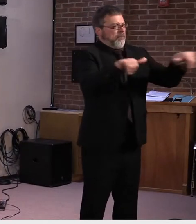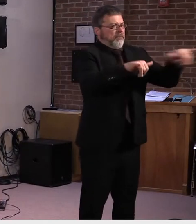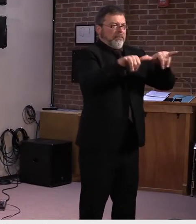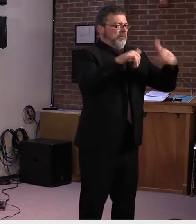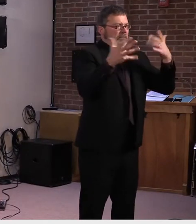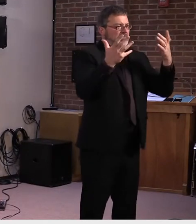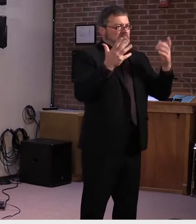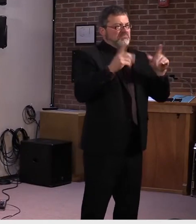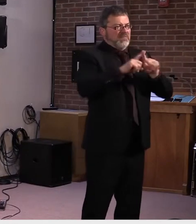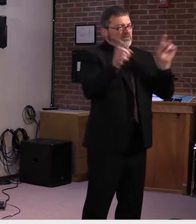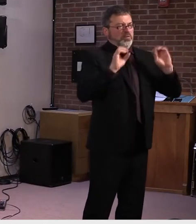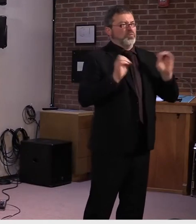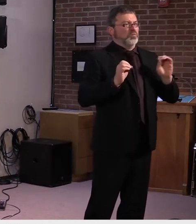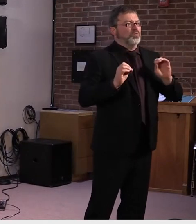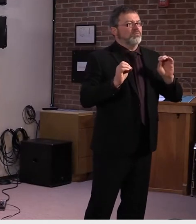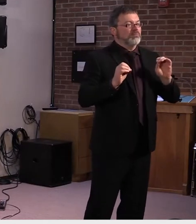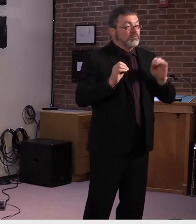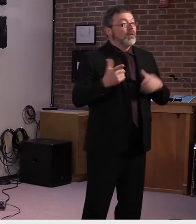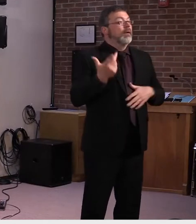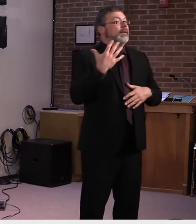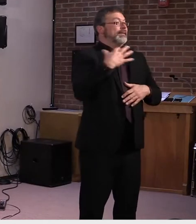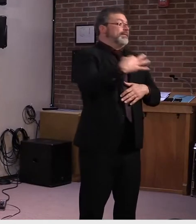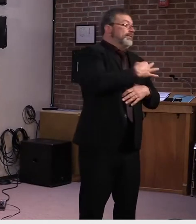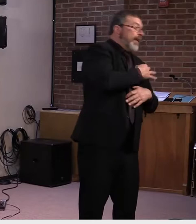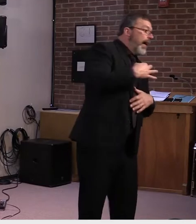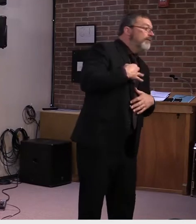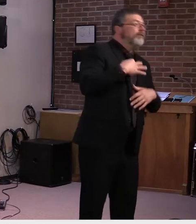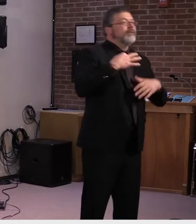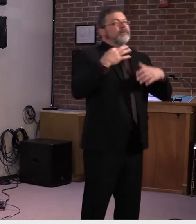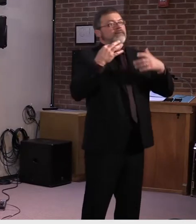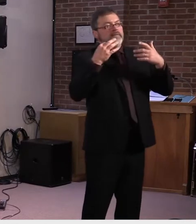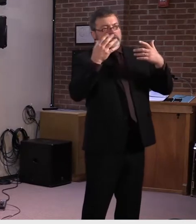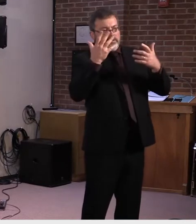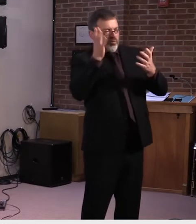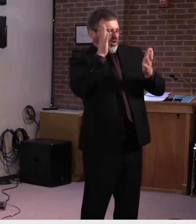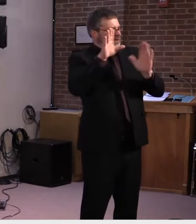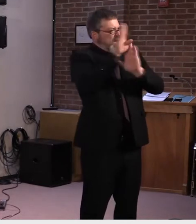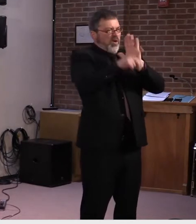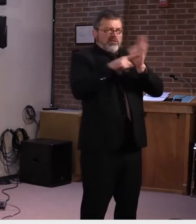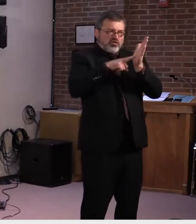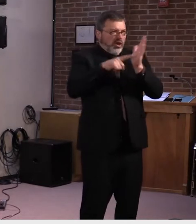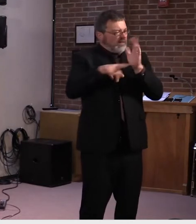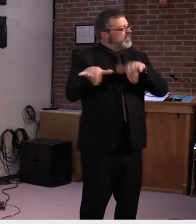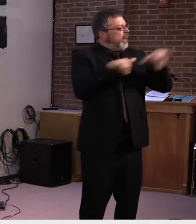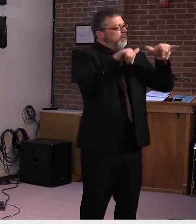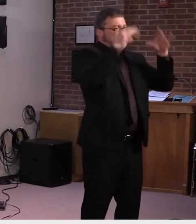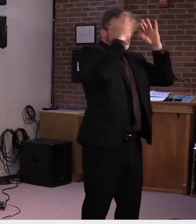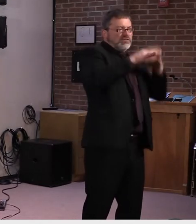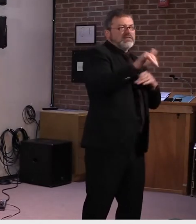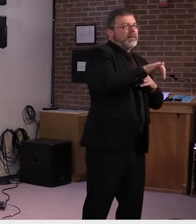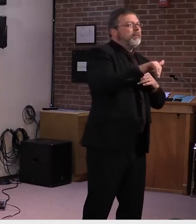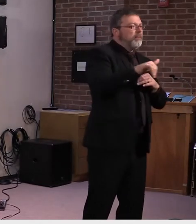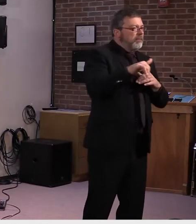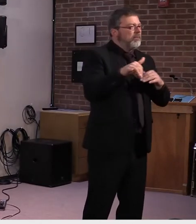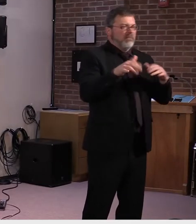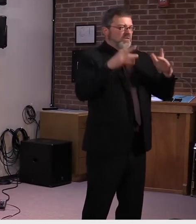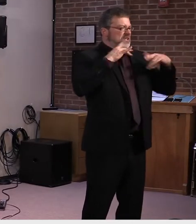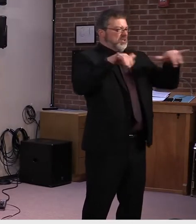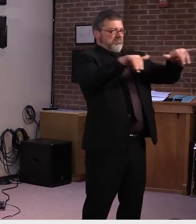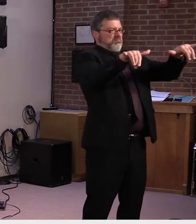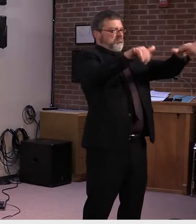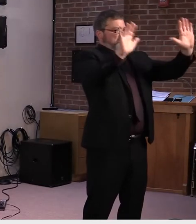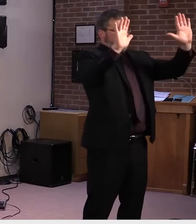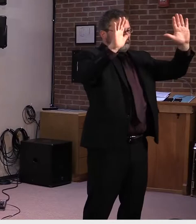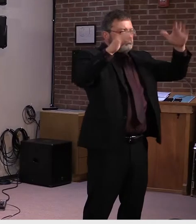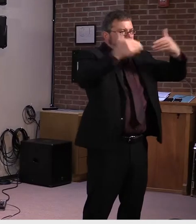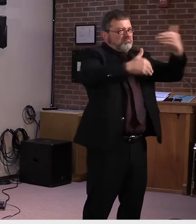ensuring all staff have background checks, with the goal of providing safe and consistent care for children.